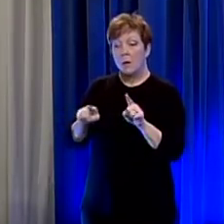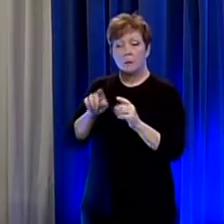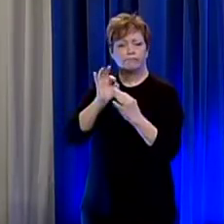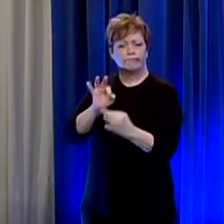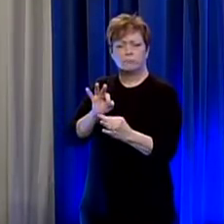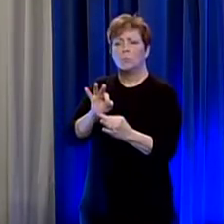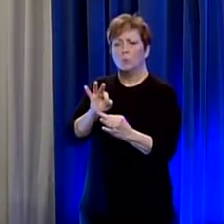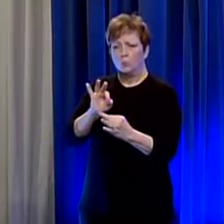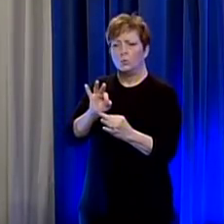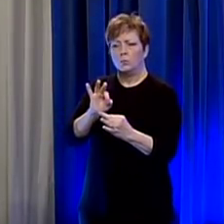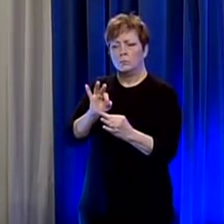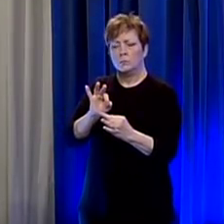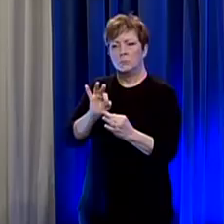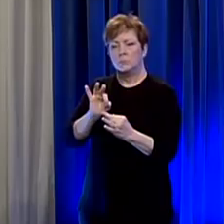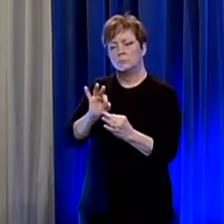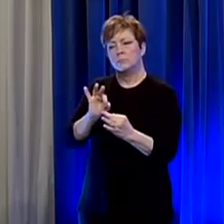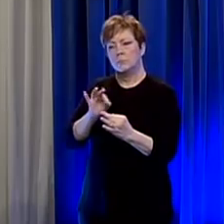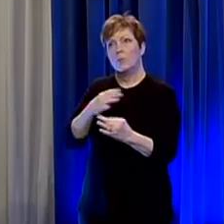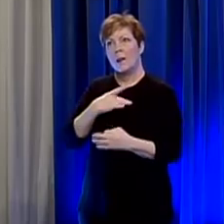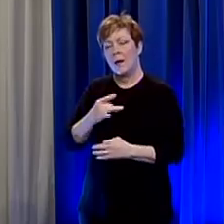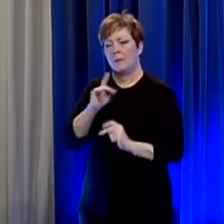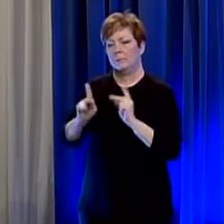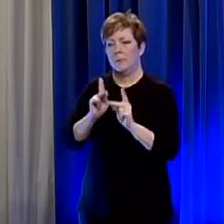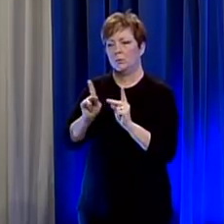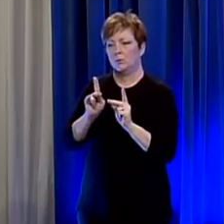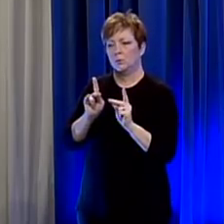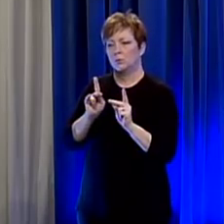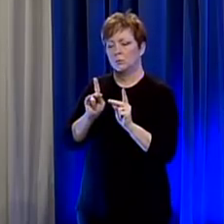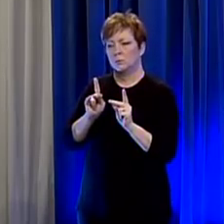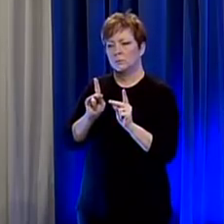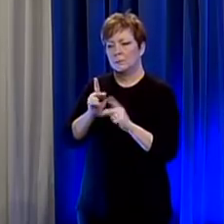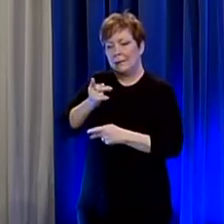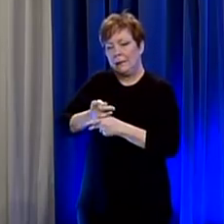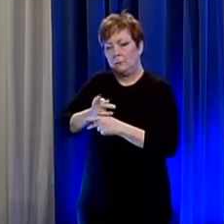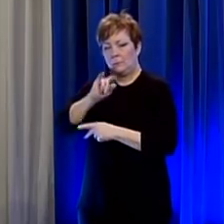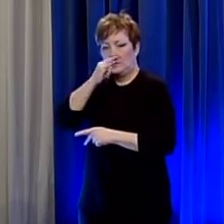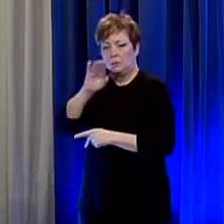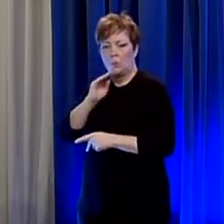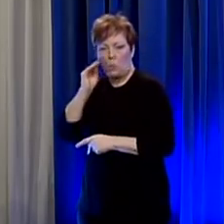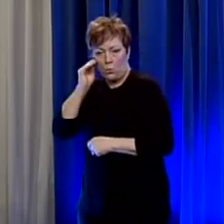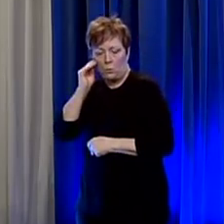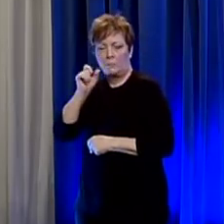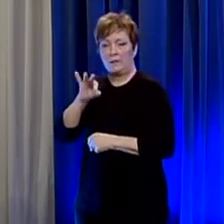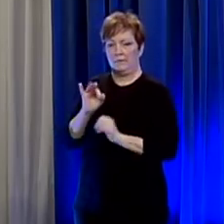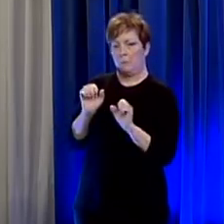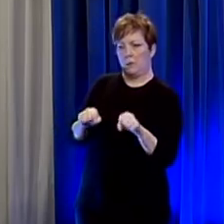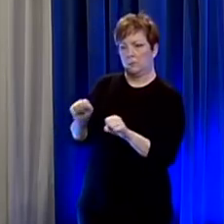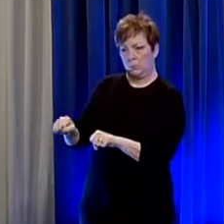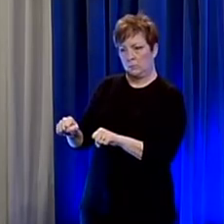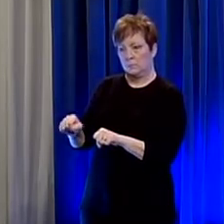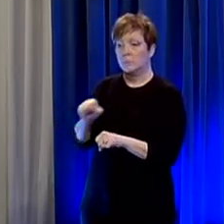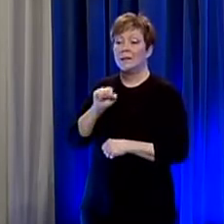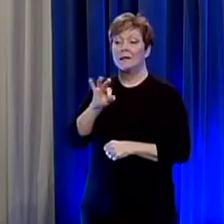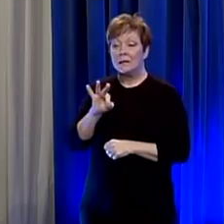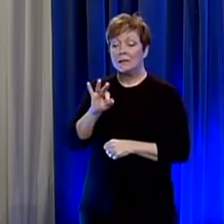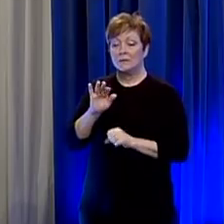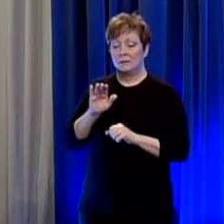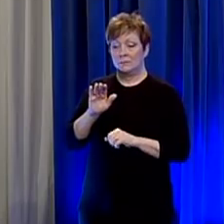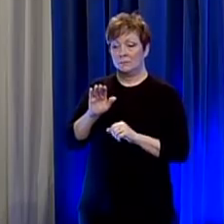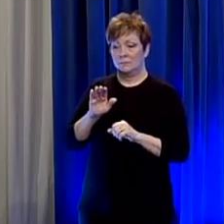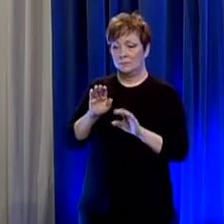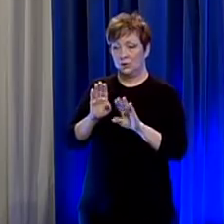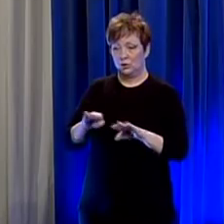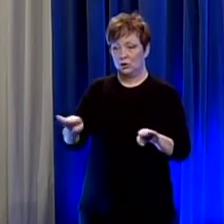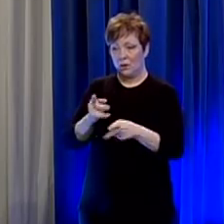like people to strive for it is very important to try to keep people apart even if daycares may be necessary for a lot of